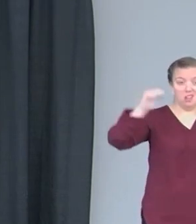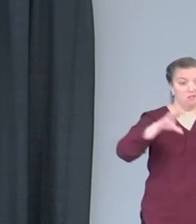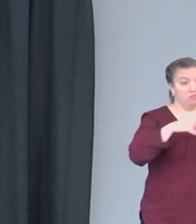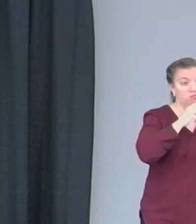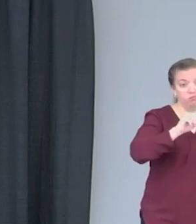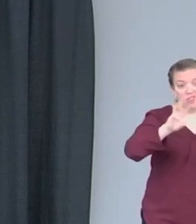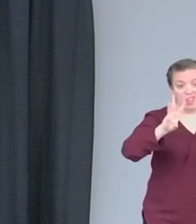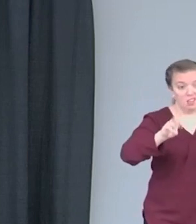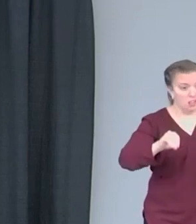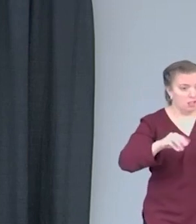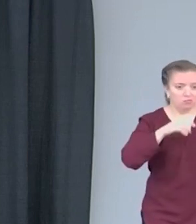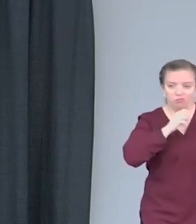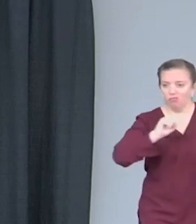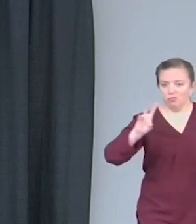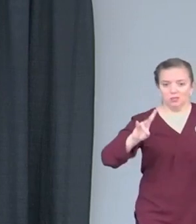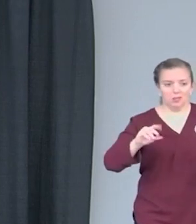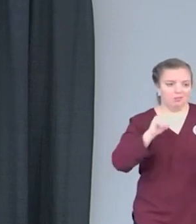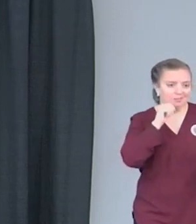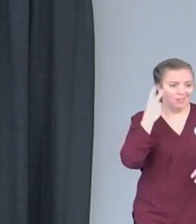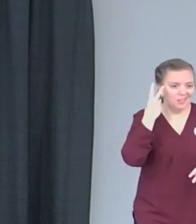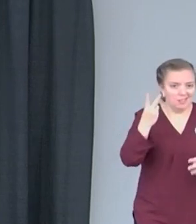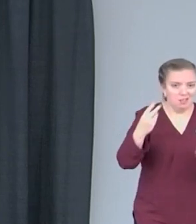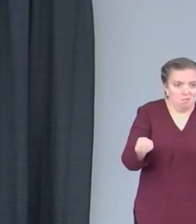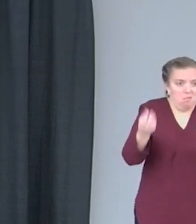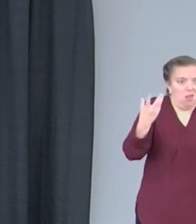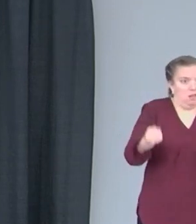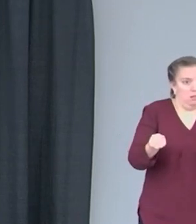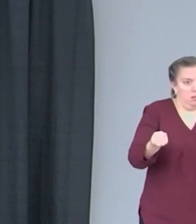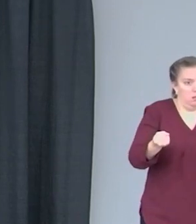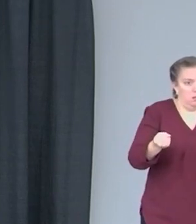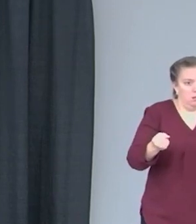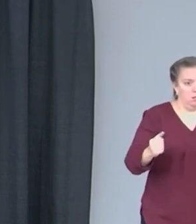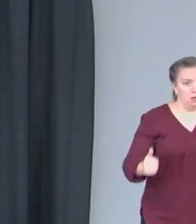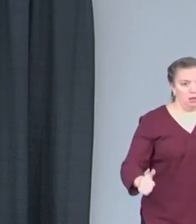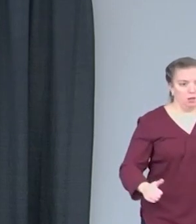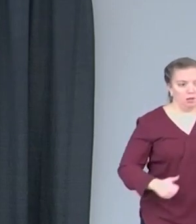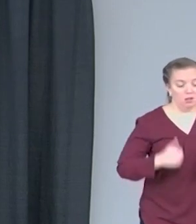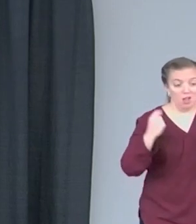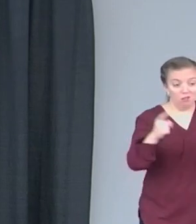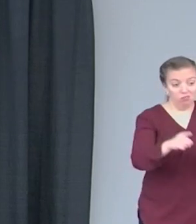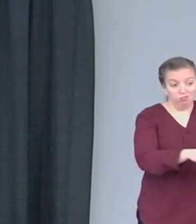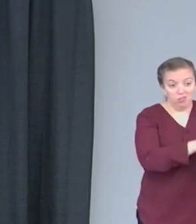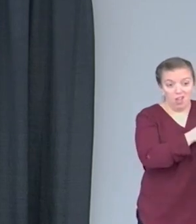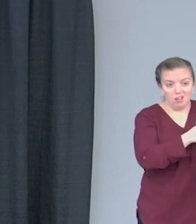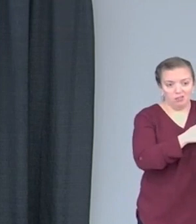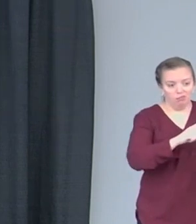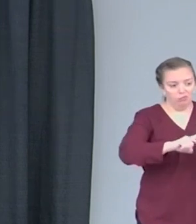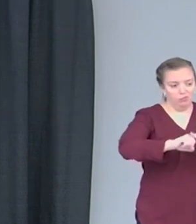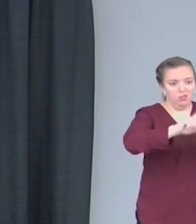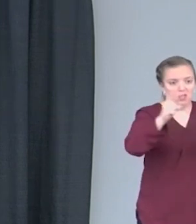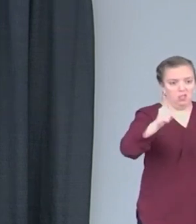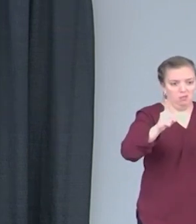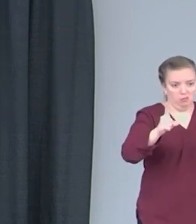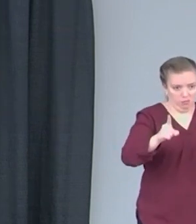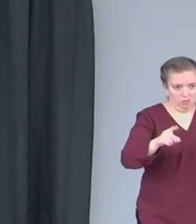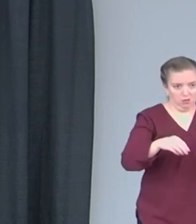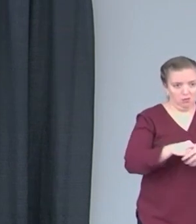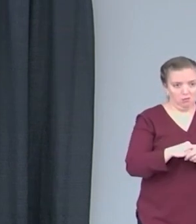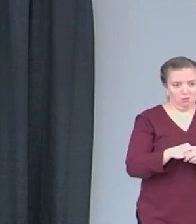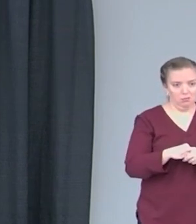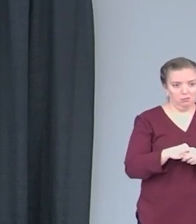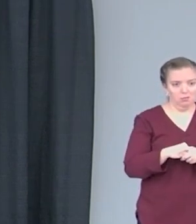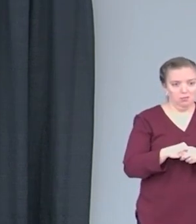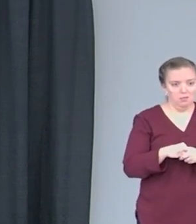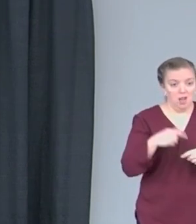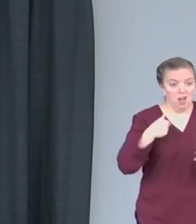even other minority groups as well, you know, just lifespans are different. So I didn't never dream of being an old man. I